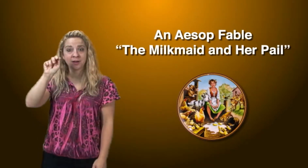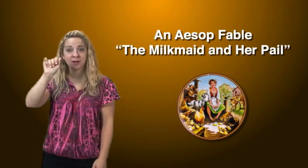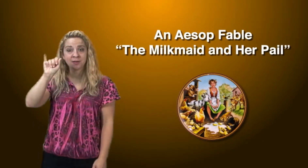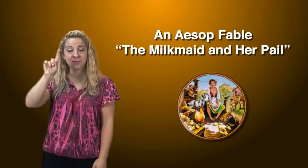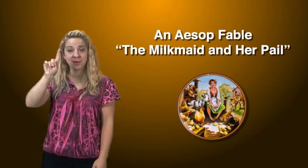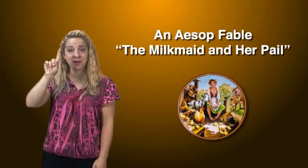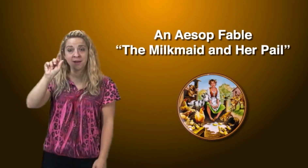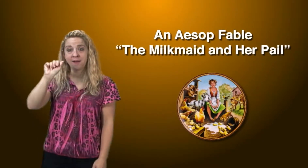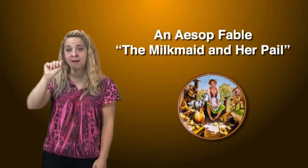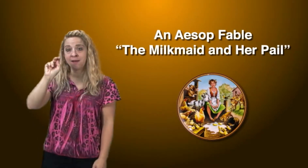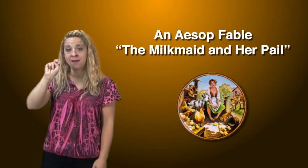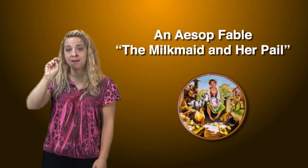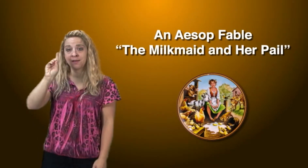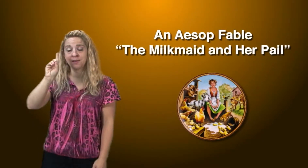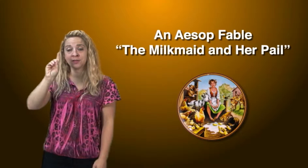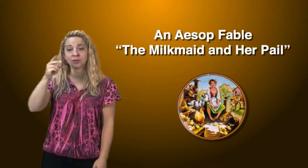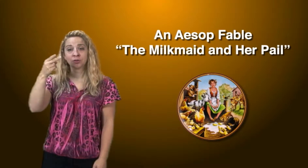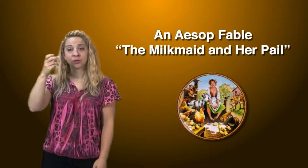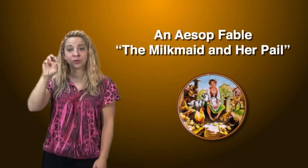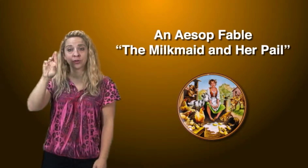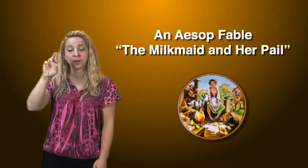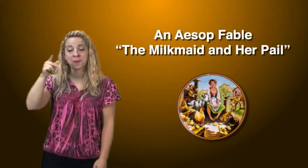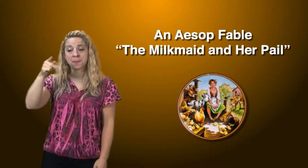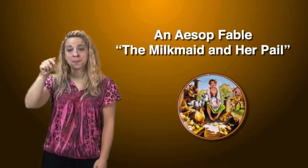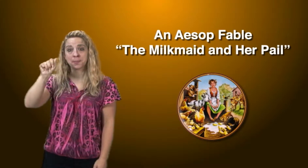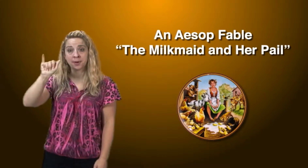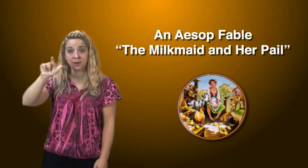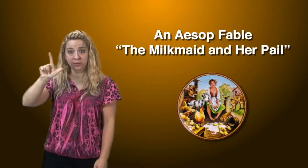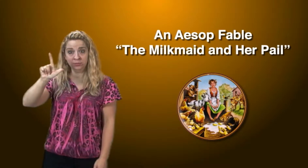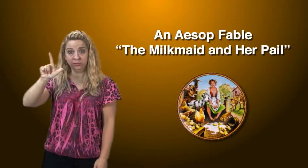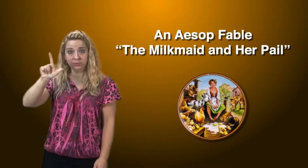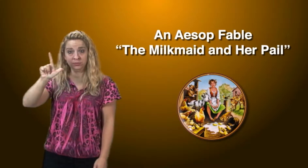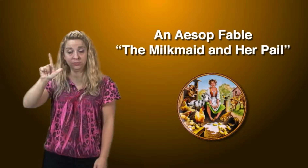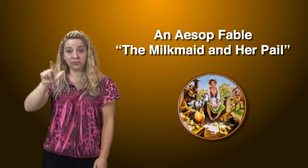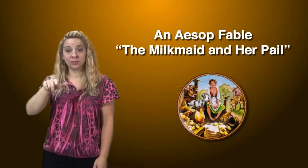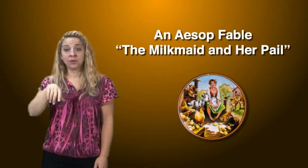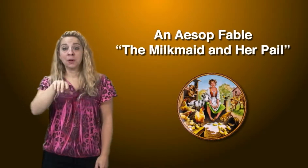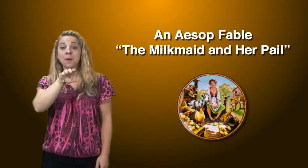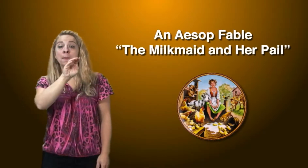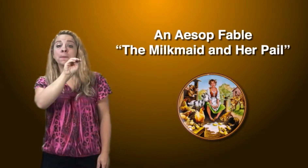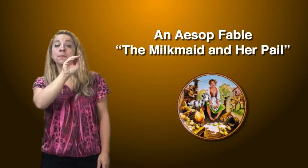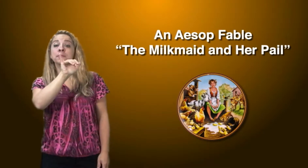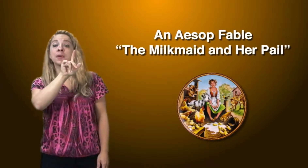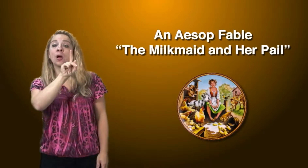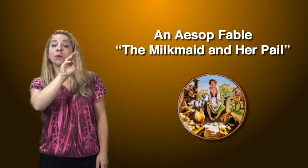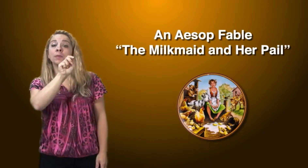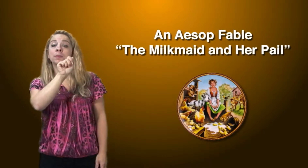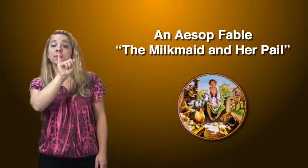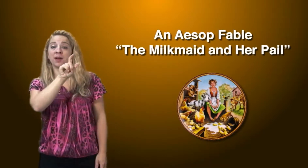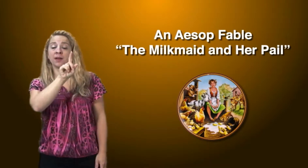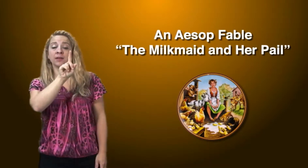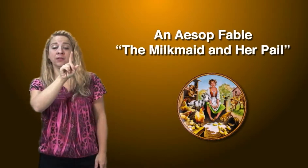An Aesop fable titled The Milkmaid and Her Pail.